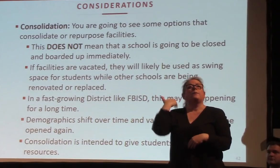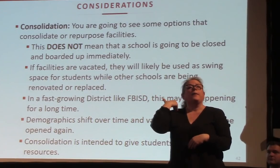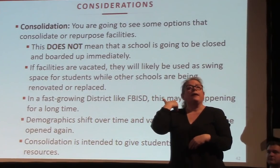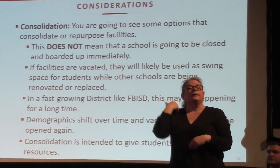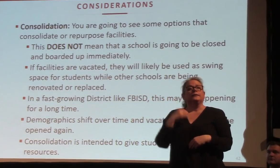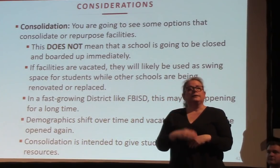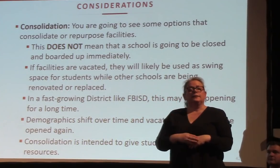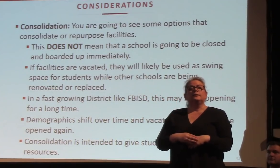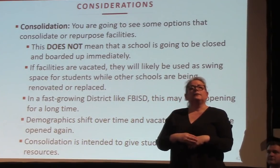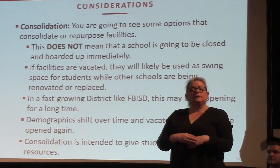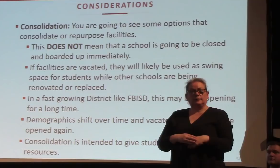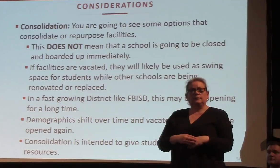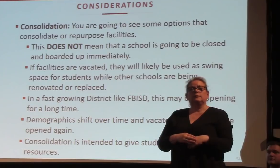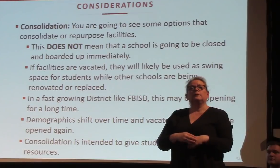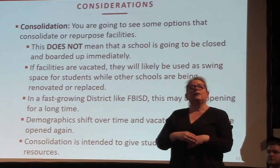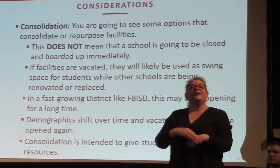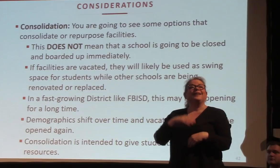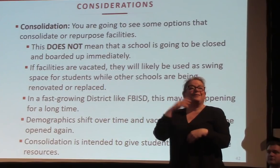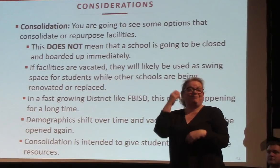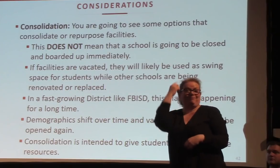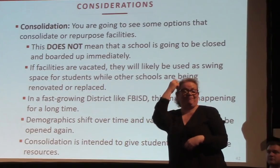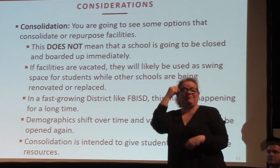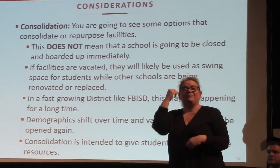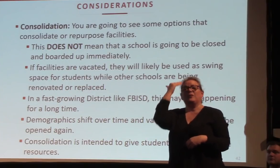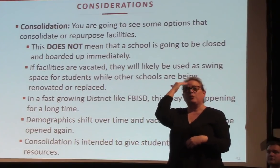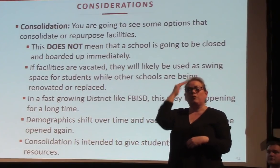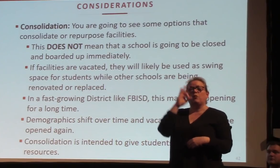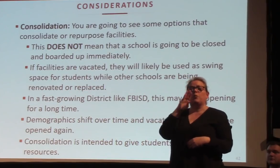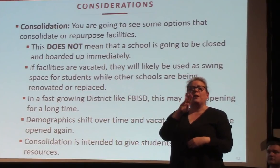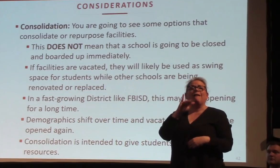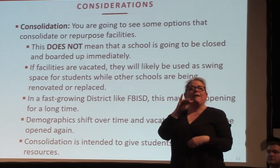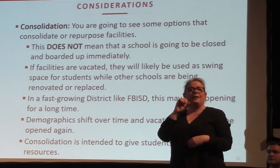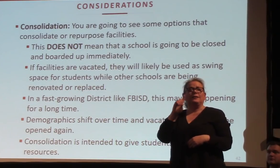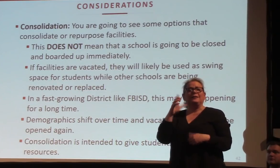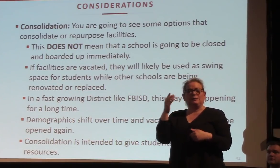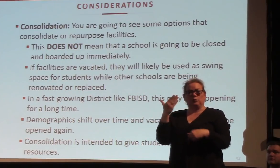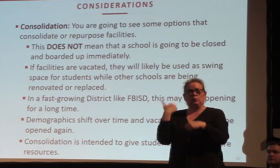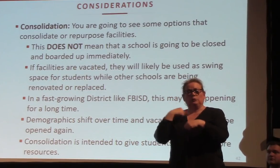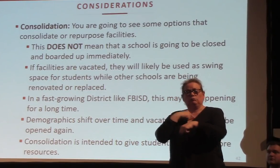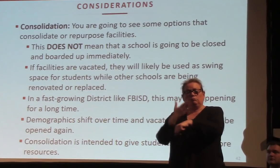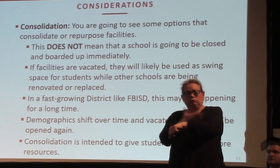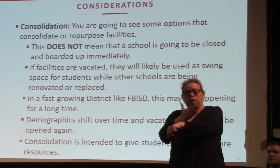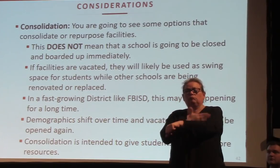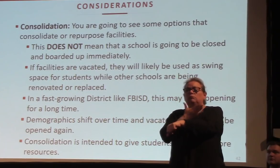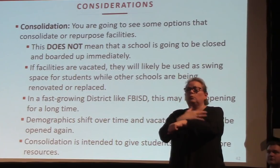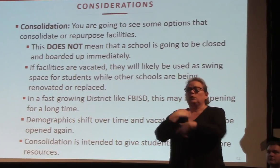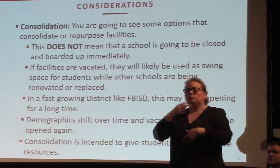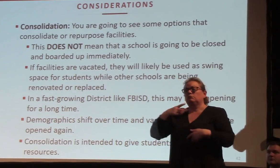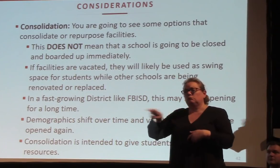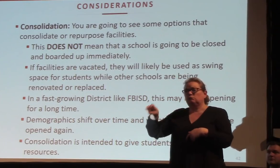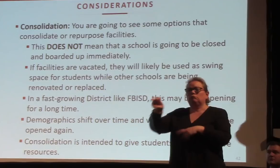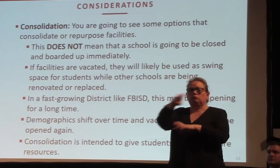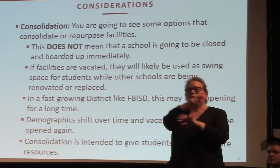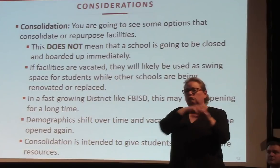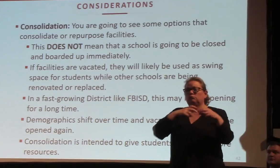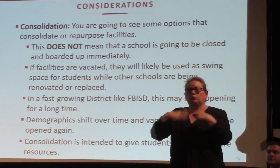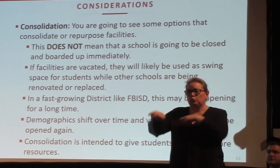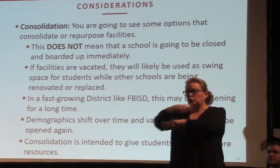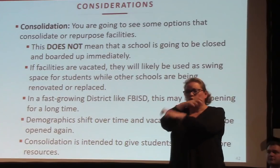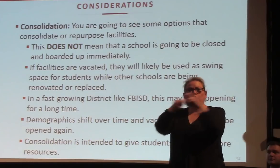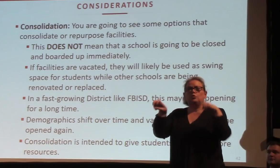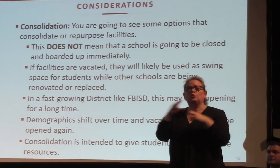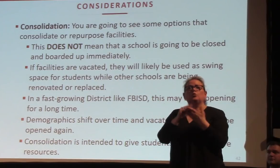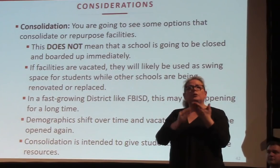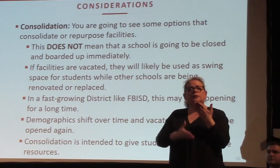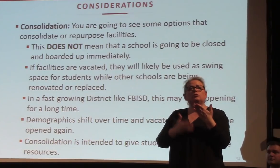Fort Bend, this may be happening for a long time. I mean this could be a five to ten year issue or five to ten year process where we're swinging students through some